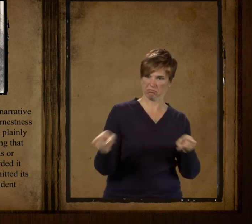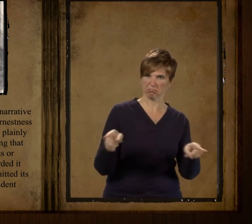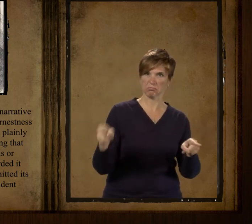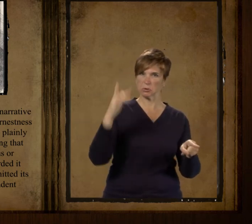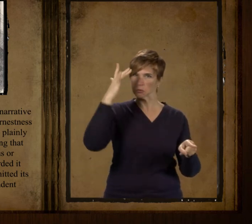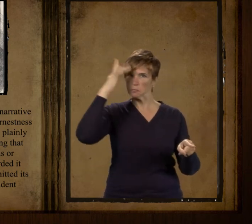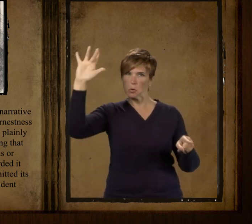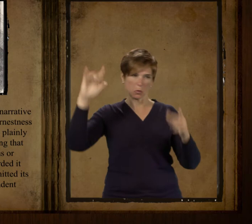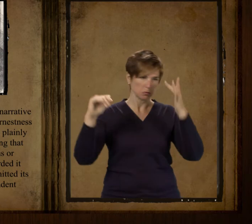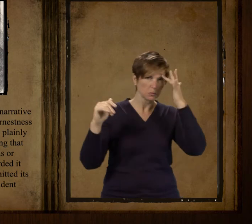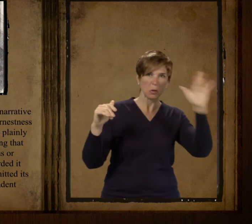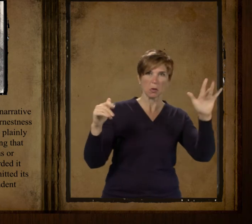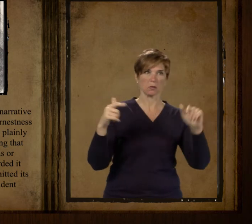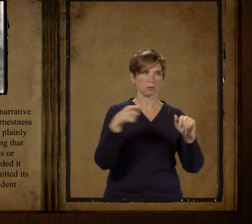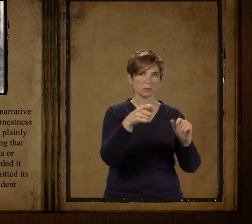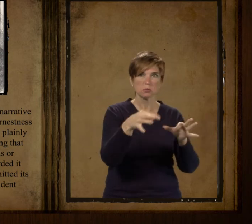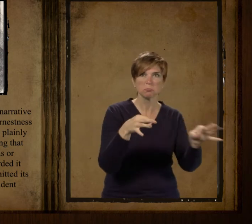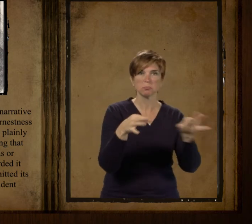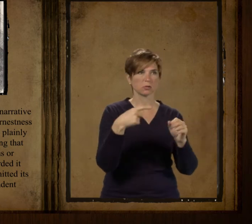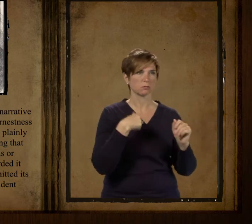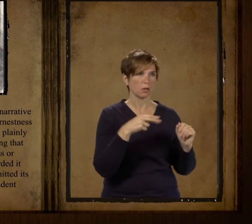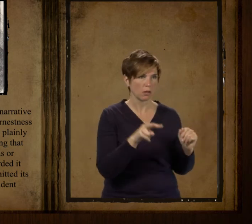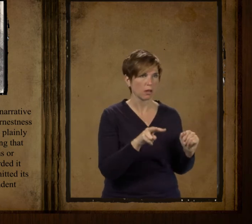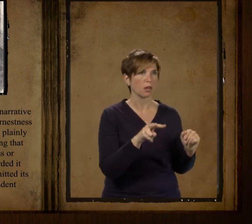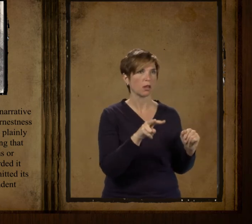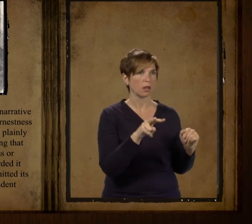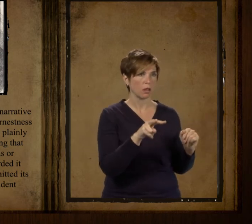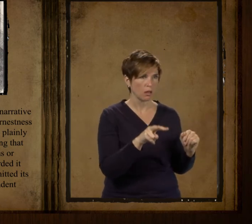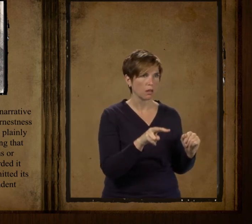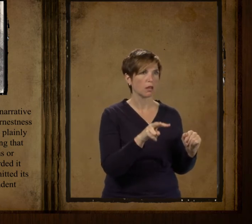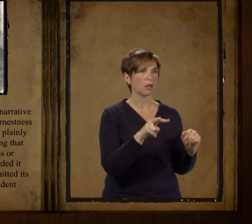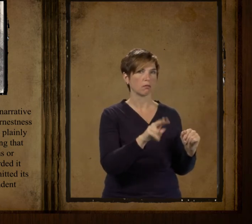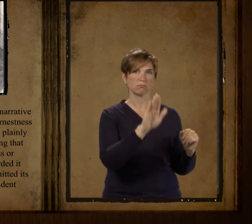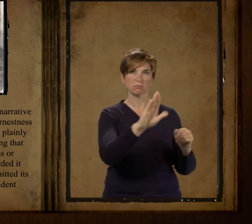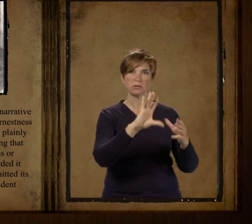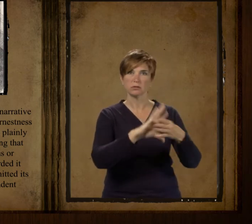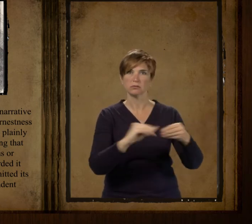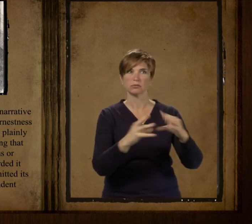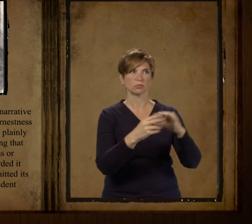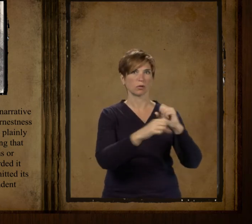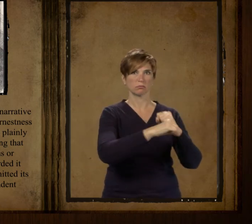admitted its two heroes as men of transcendent genius and finesse.